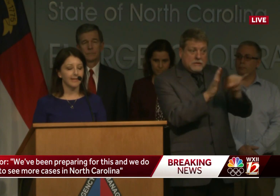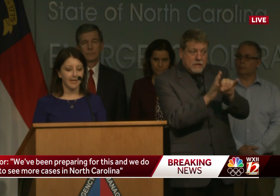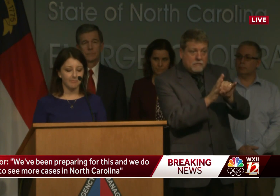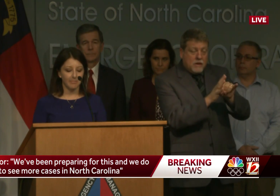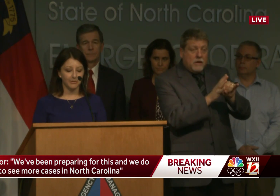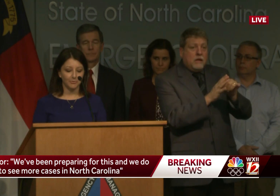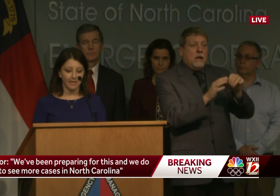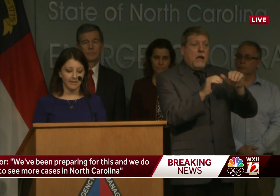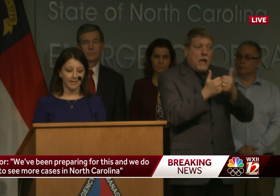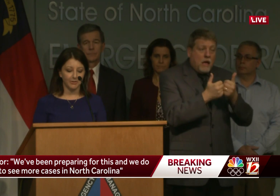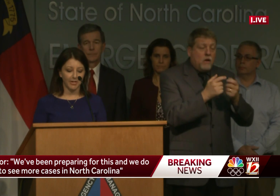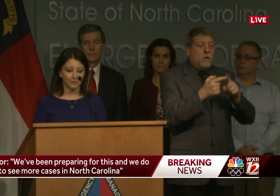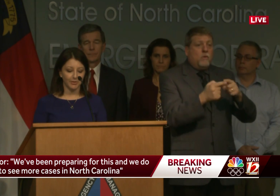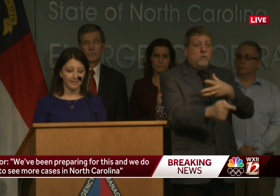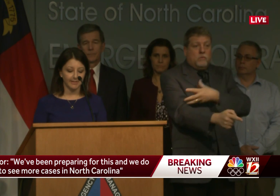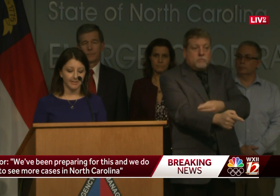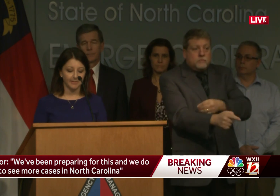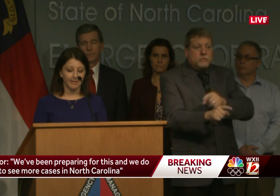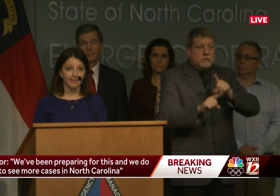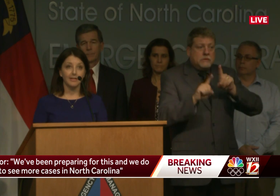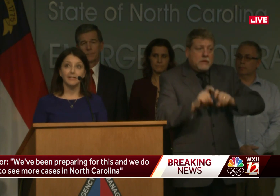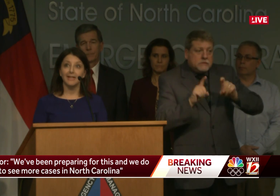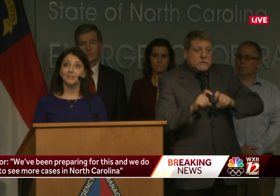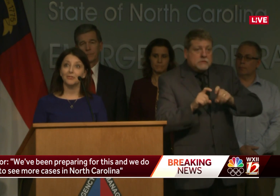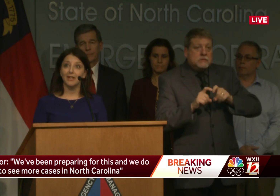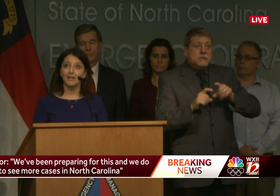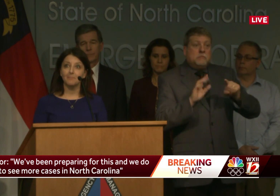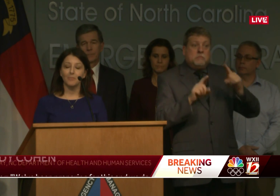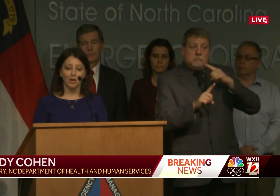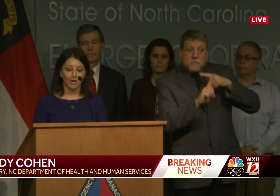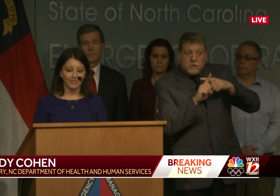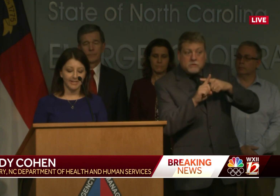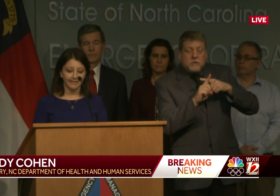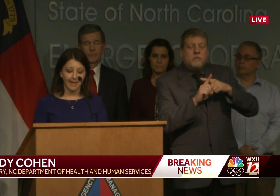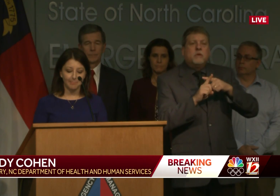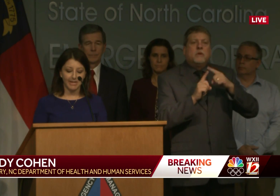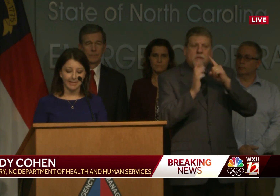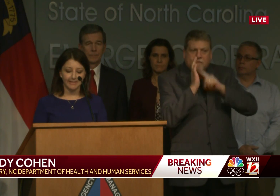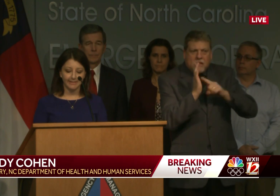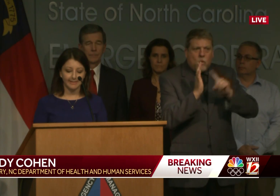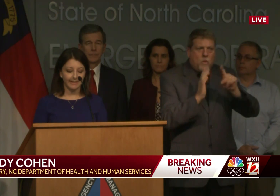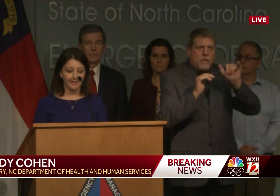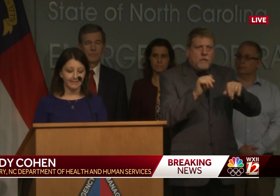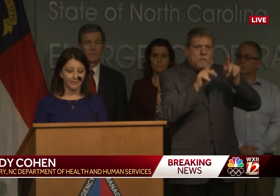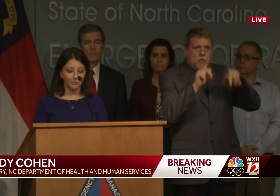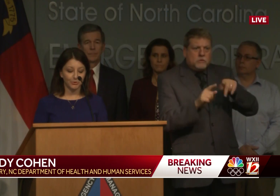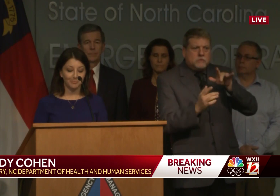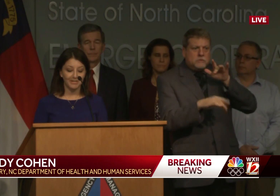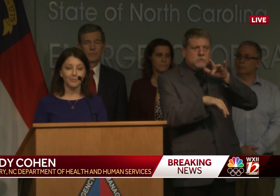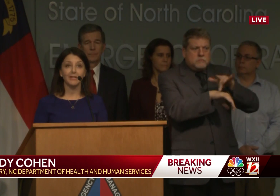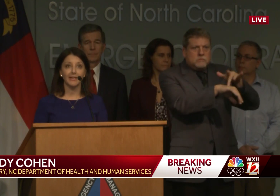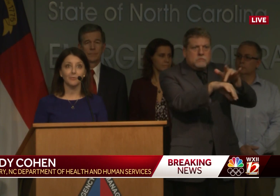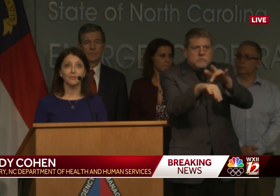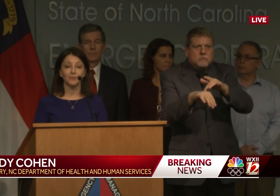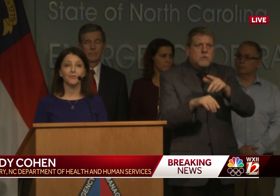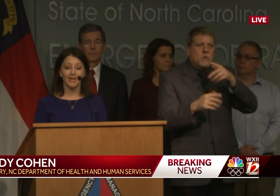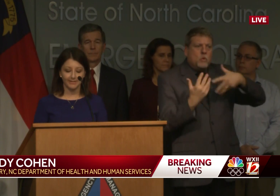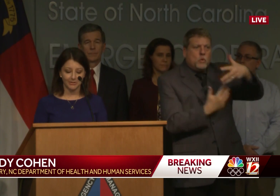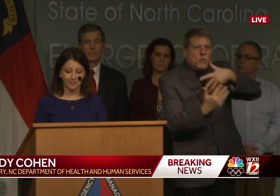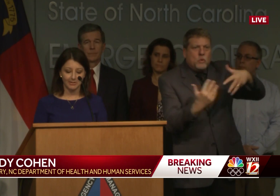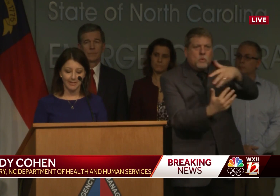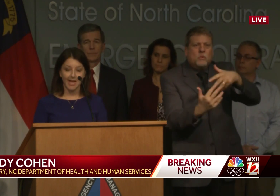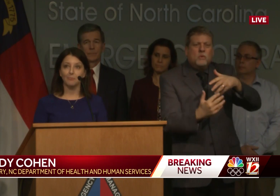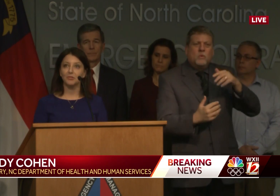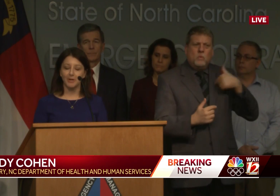testing them, and doing any contact tracing. Yesterday, our state lab began testing cases, which means we can get results